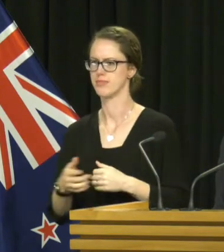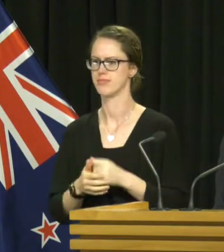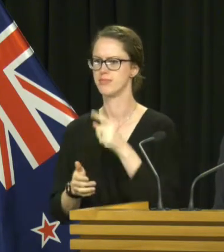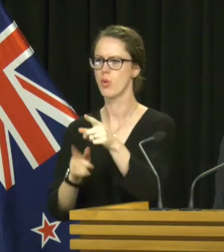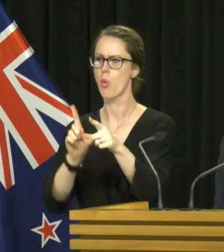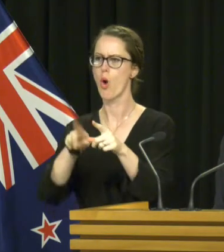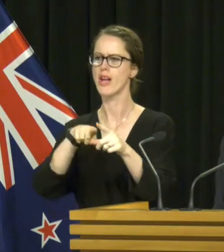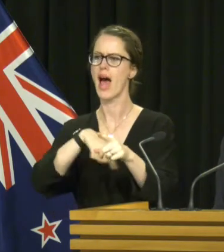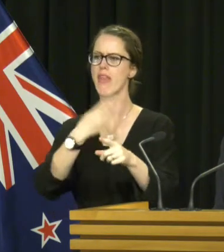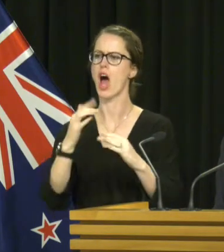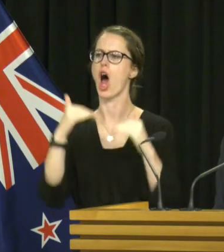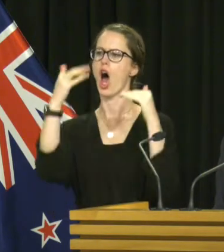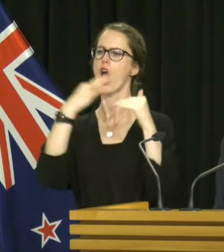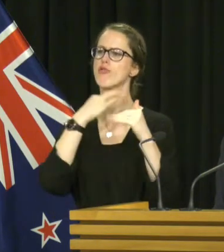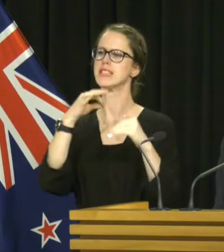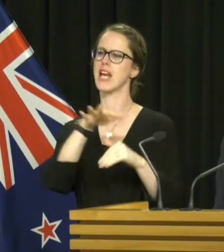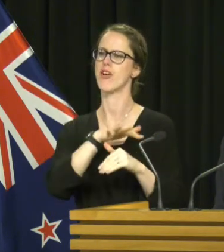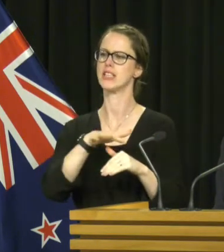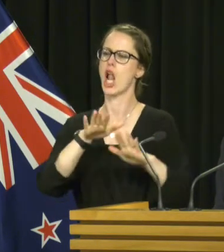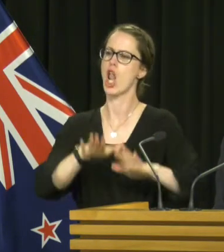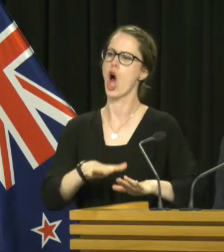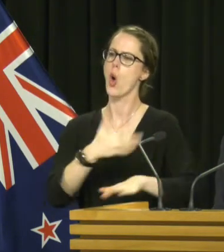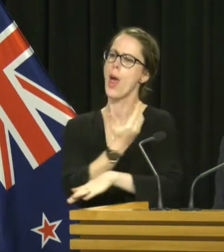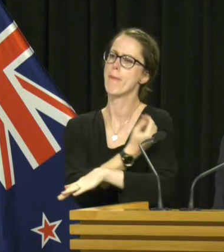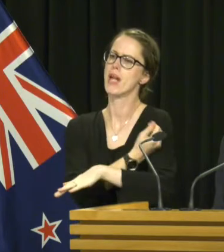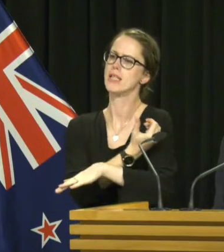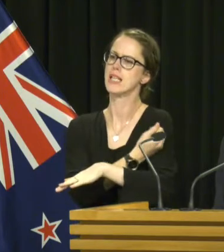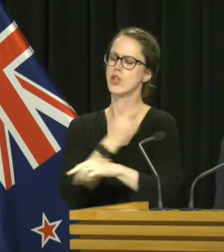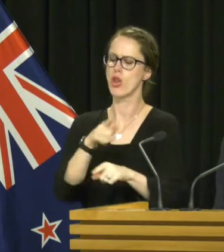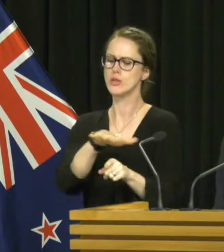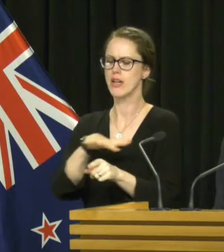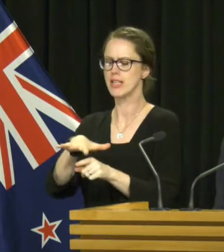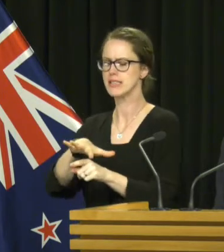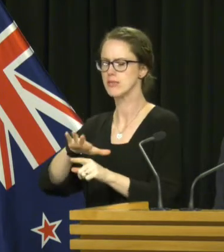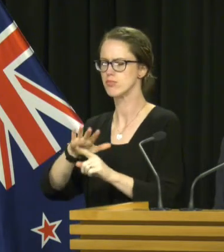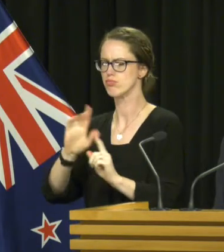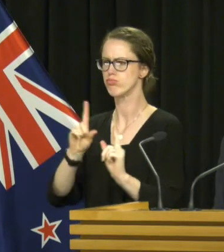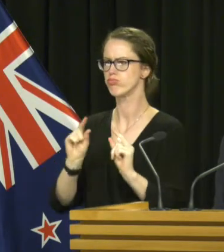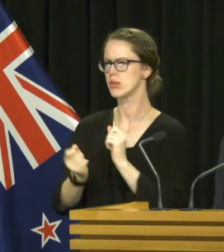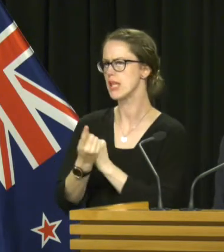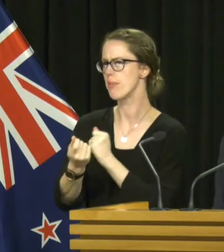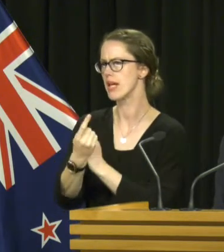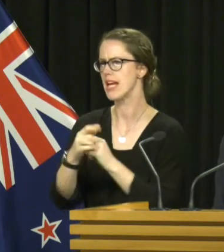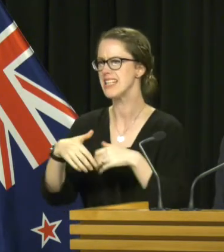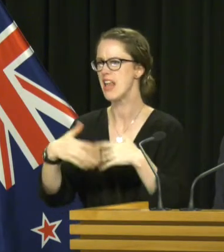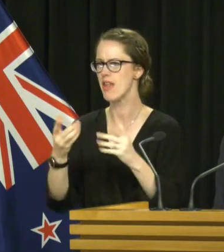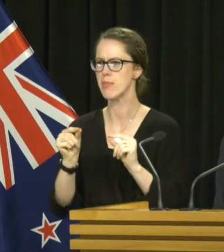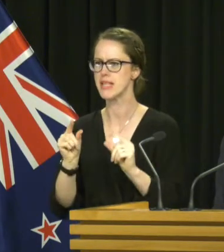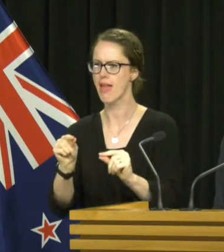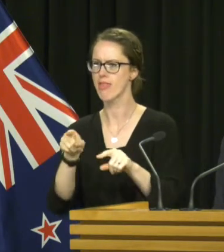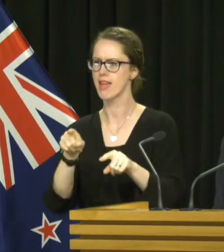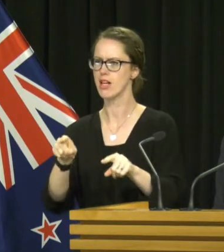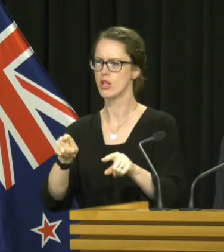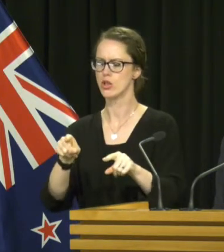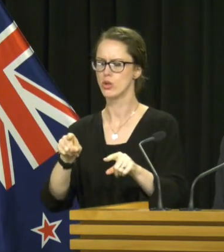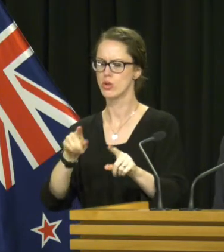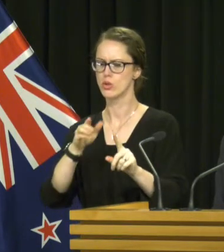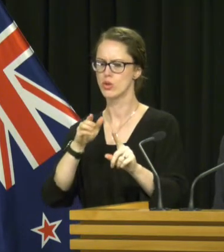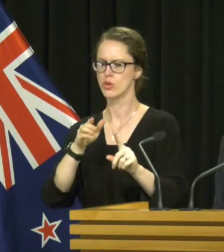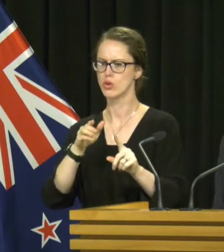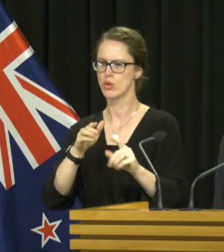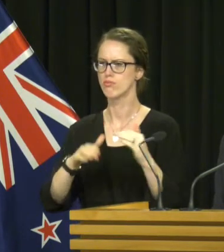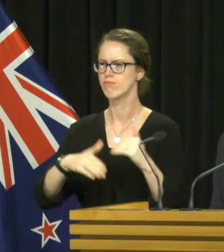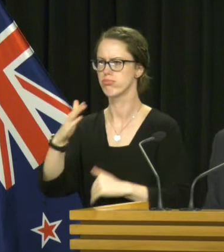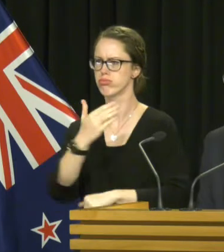other high risk areas where there is low immunisation and how are those being targeted? Is there something done in those areas to target low